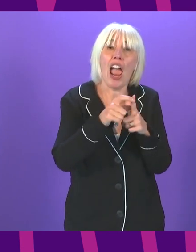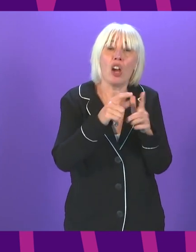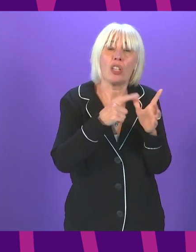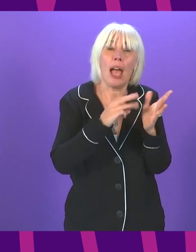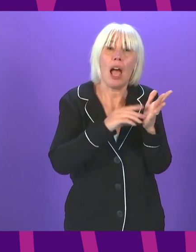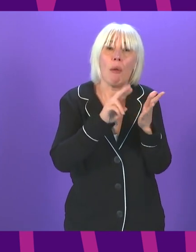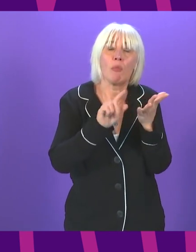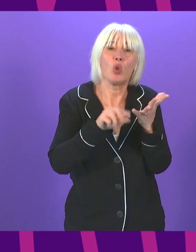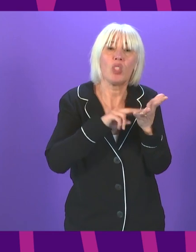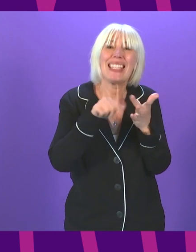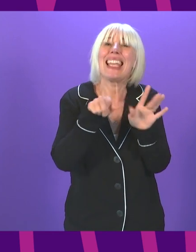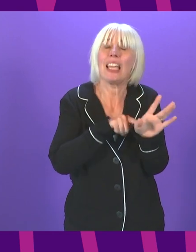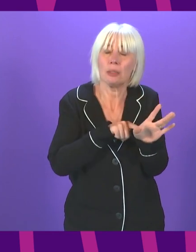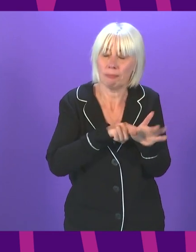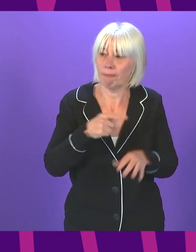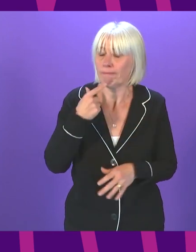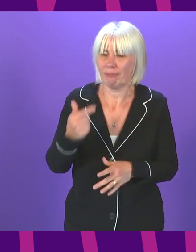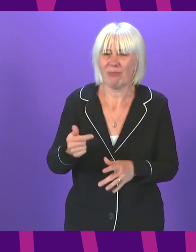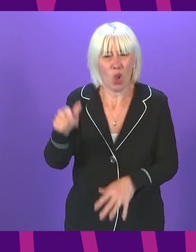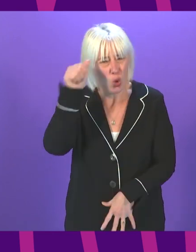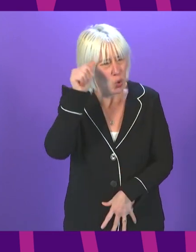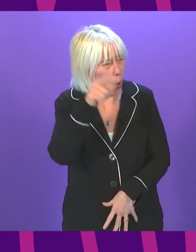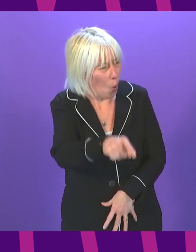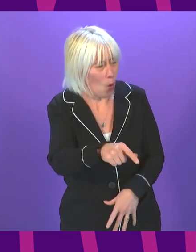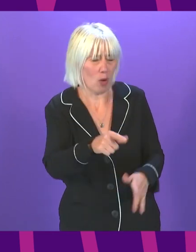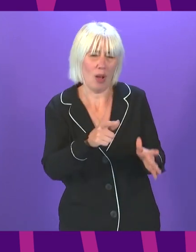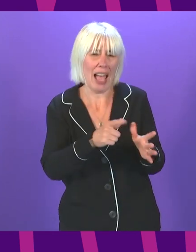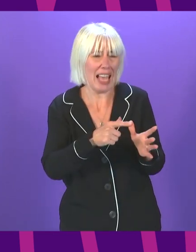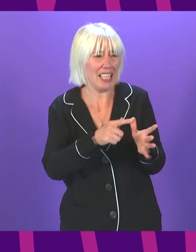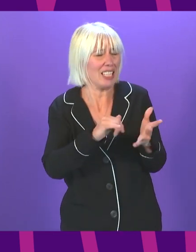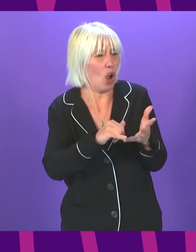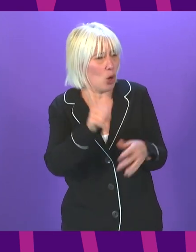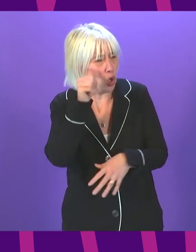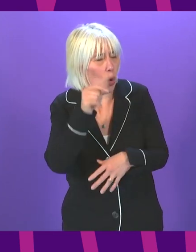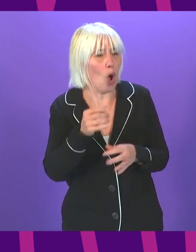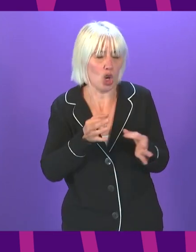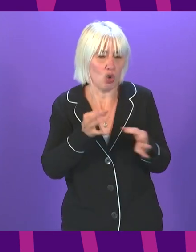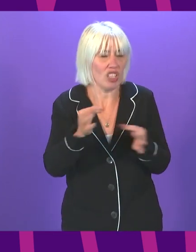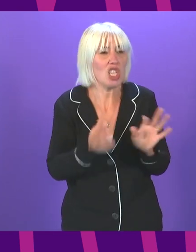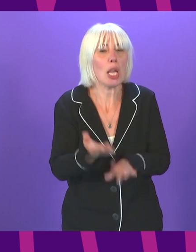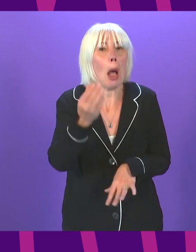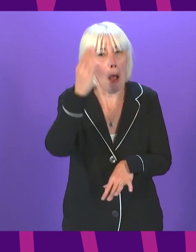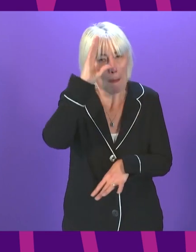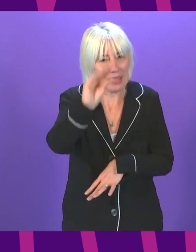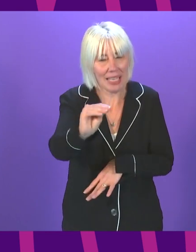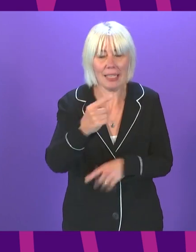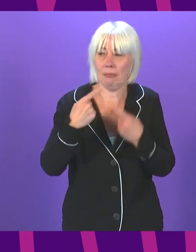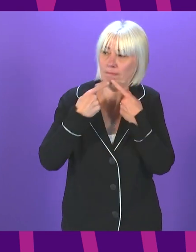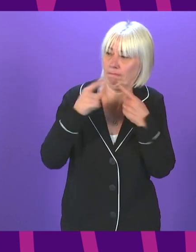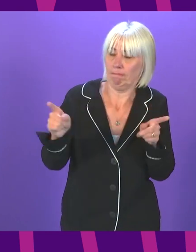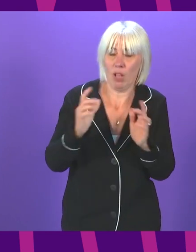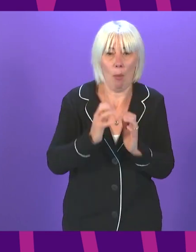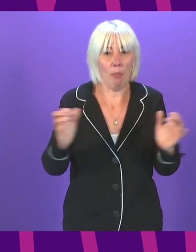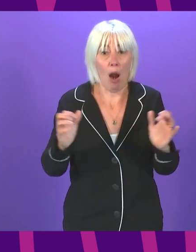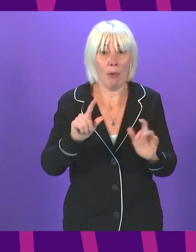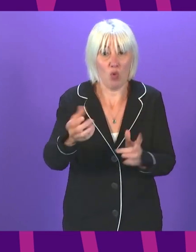last question, Anna Sarwar should know the answer to because it was set out in our revised strategic update. I announced it to Parliament and he asked me questions